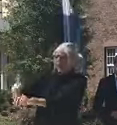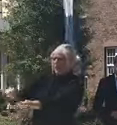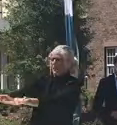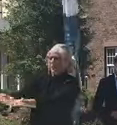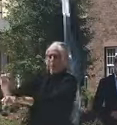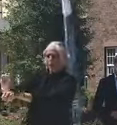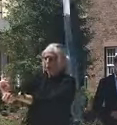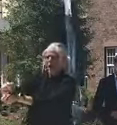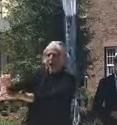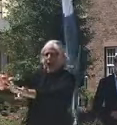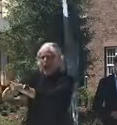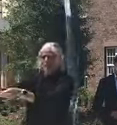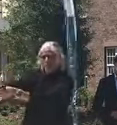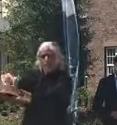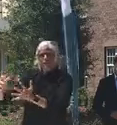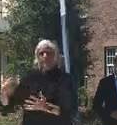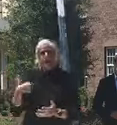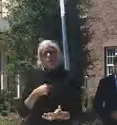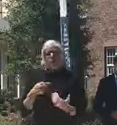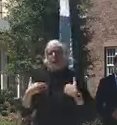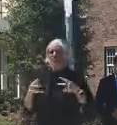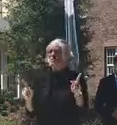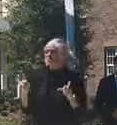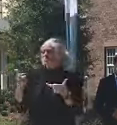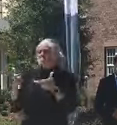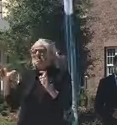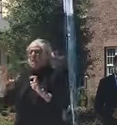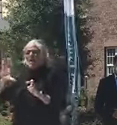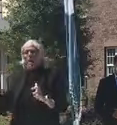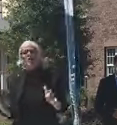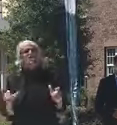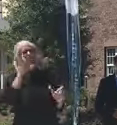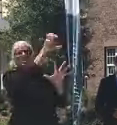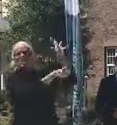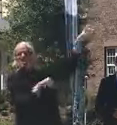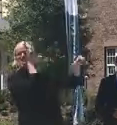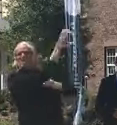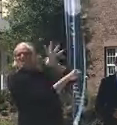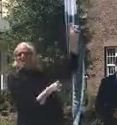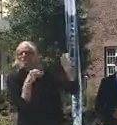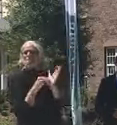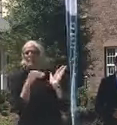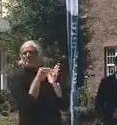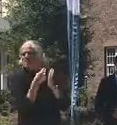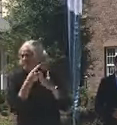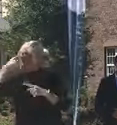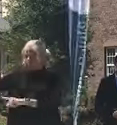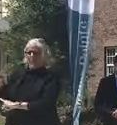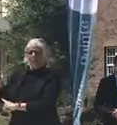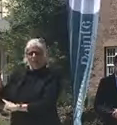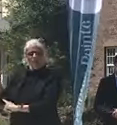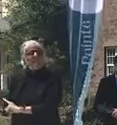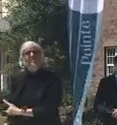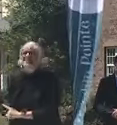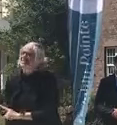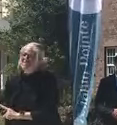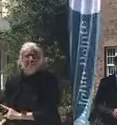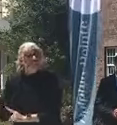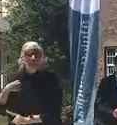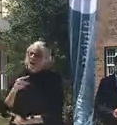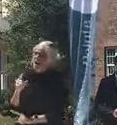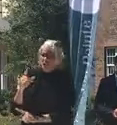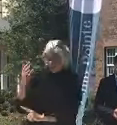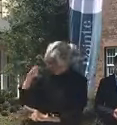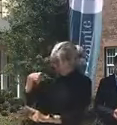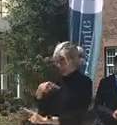bad actors of people, companies who have gotten millions and millions of dollars who were never forced to close, who were